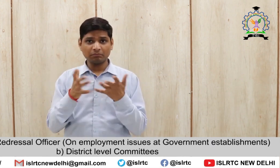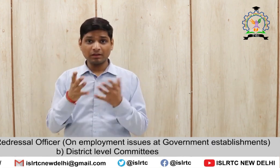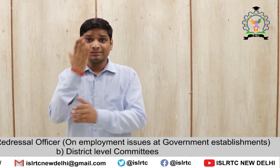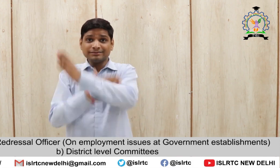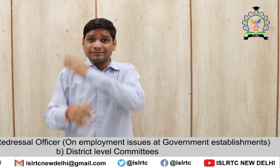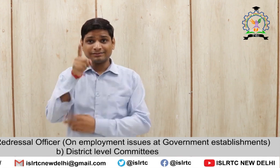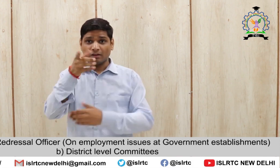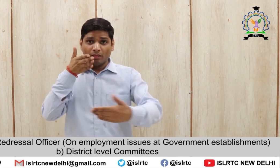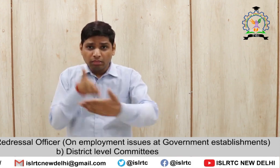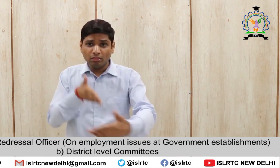Establishers